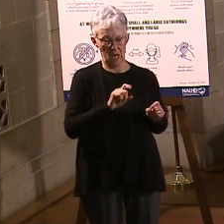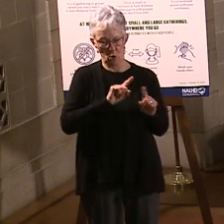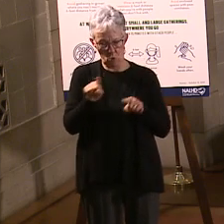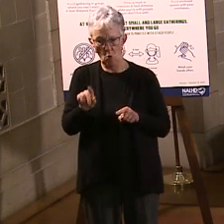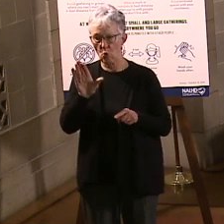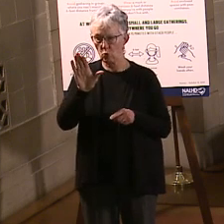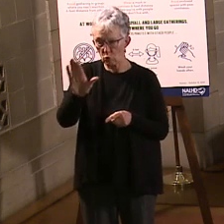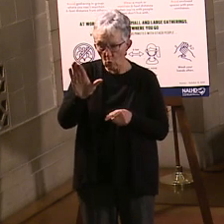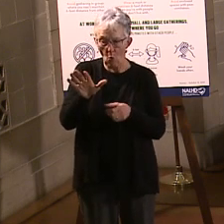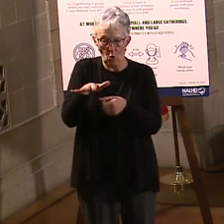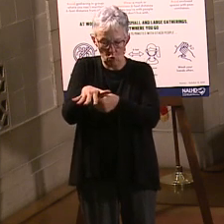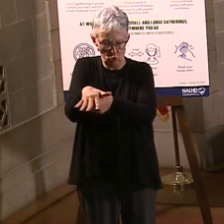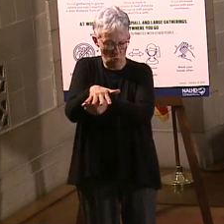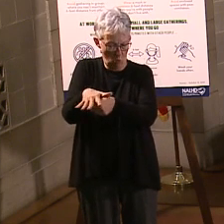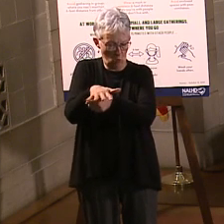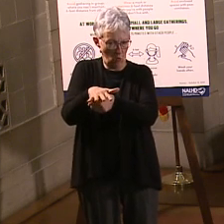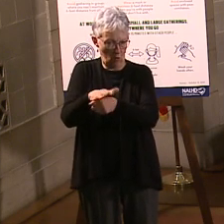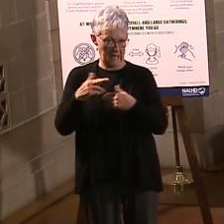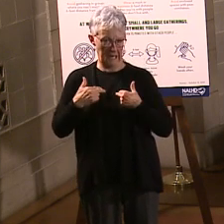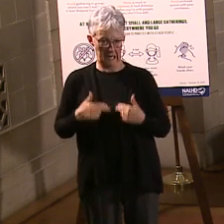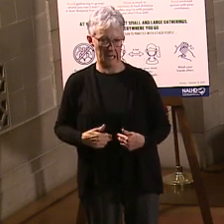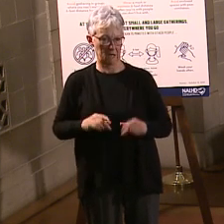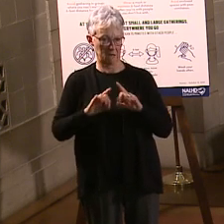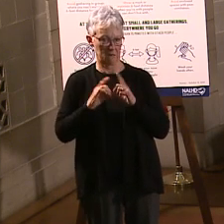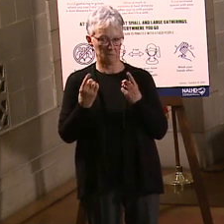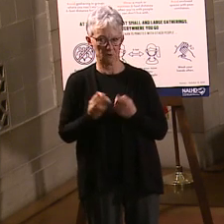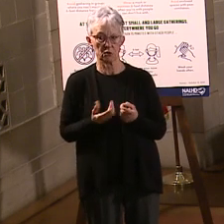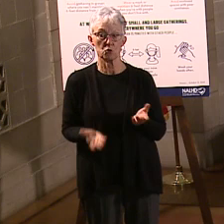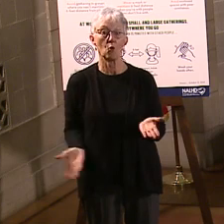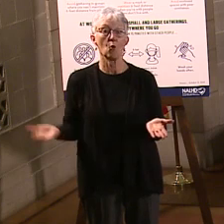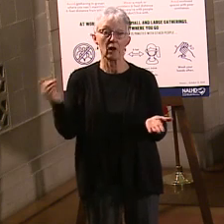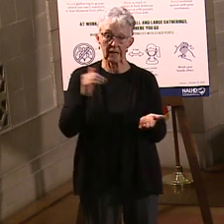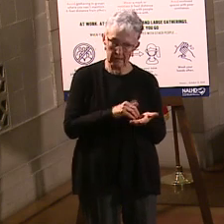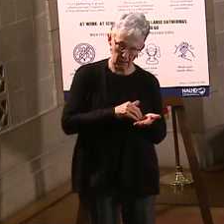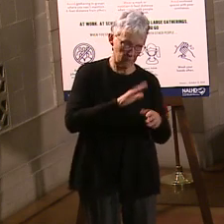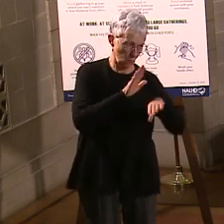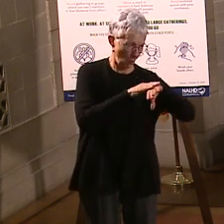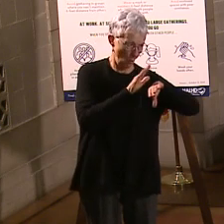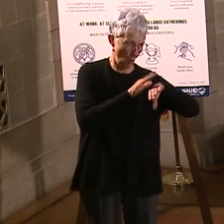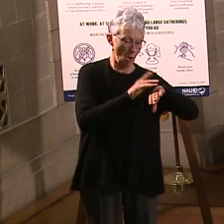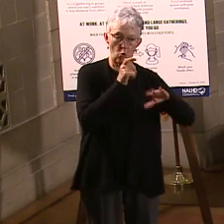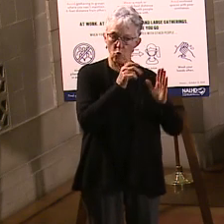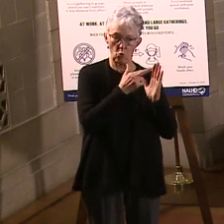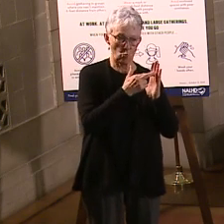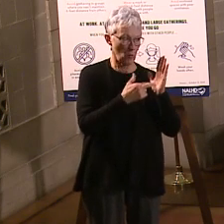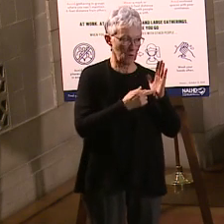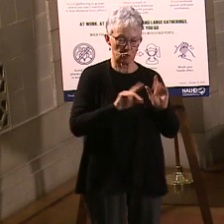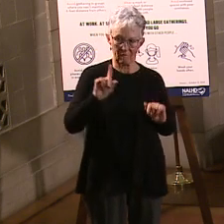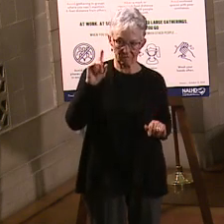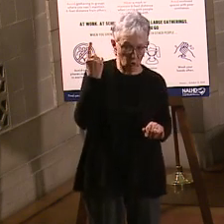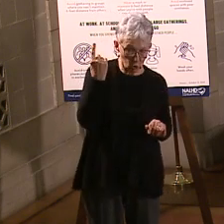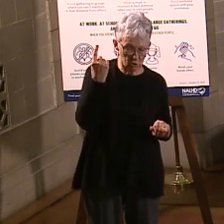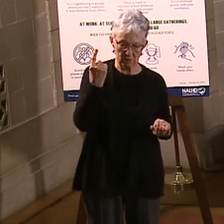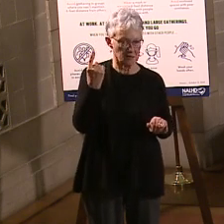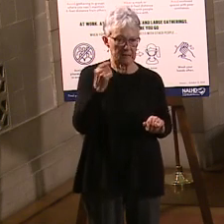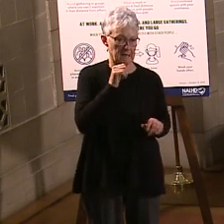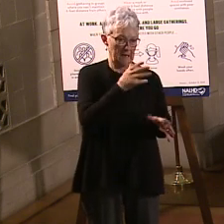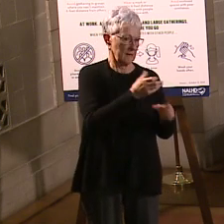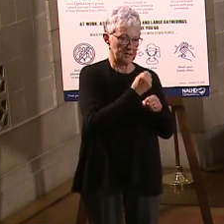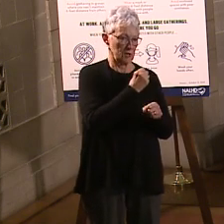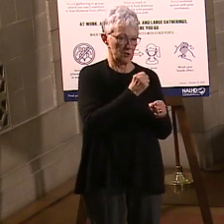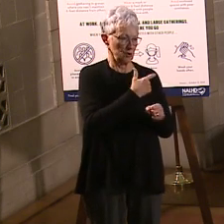So again, just reiterating, it's not first registered, first get the next vaccine. Ryan, if you want to move to one more slide then.